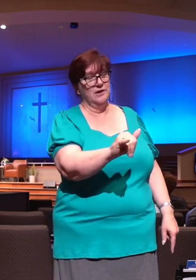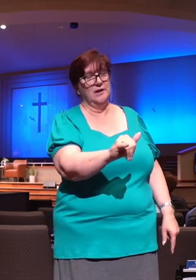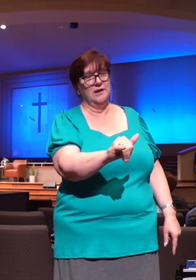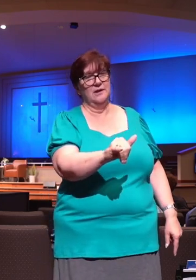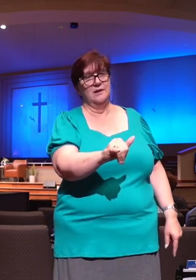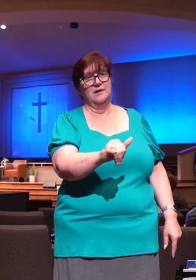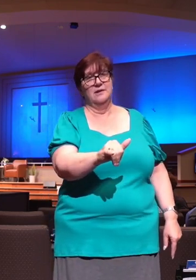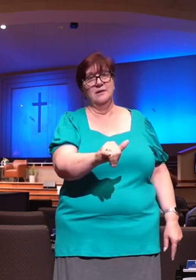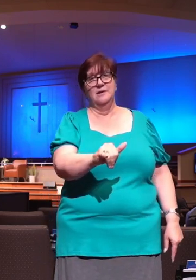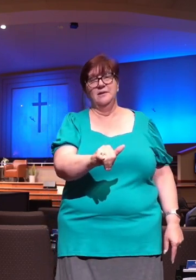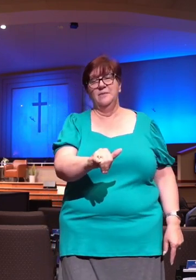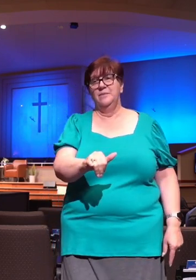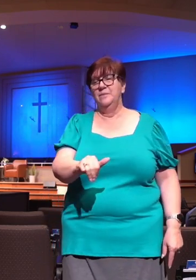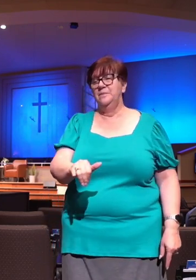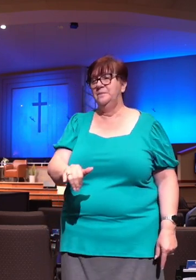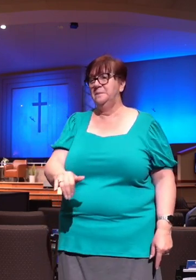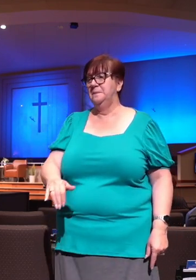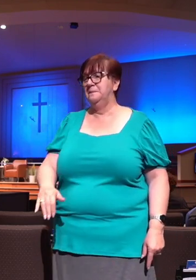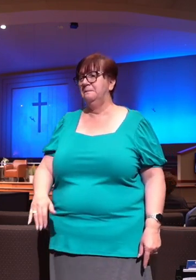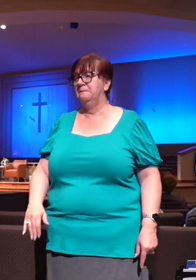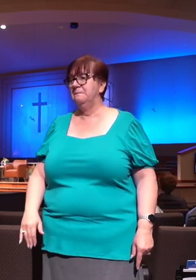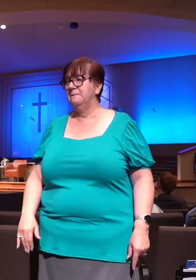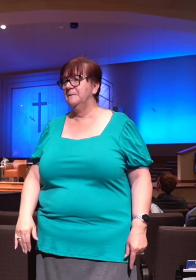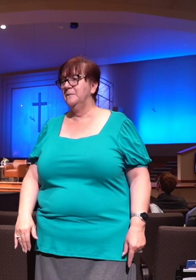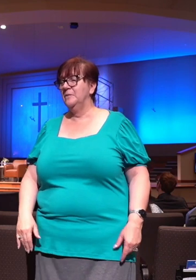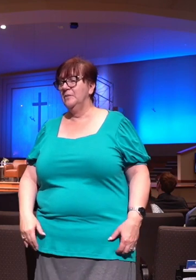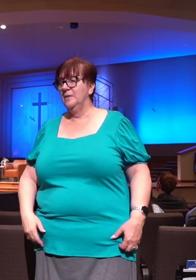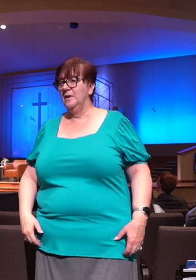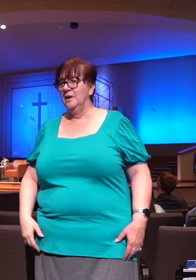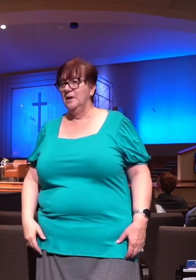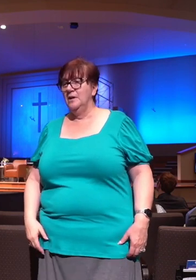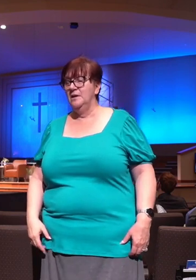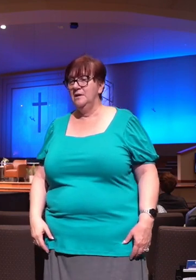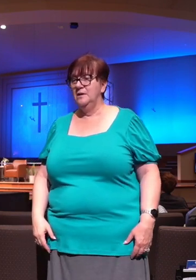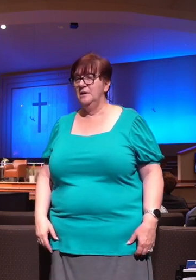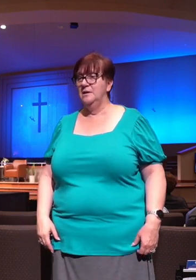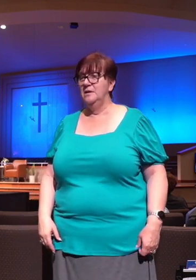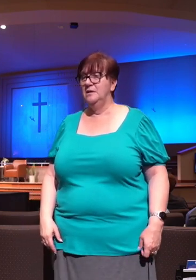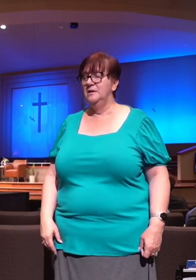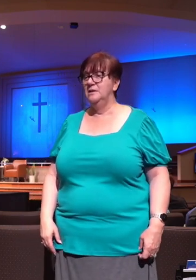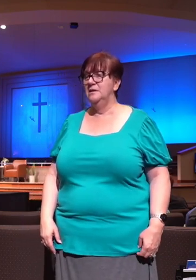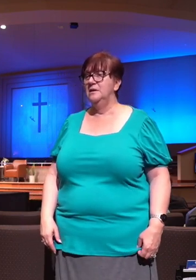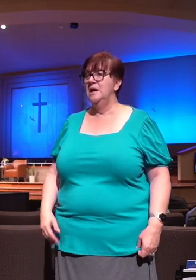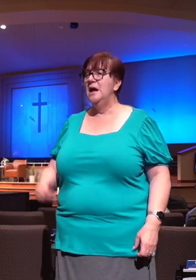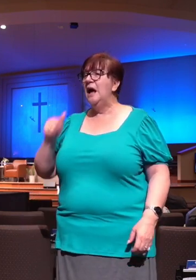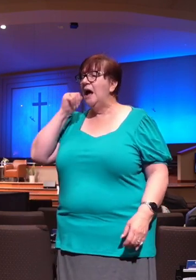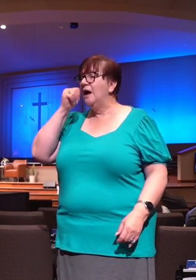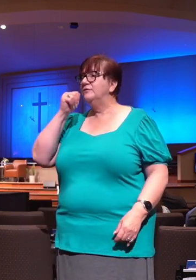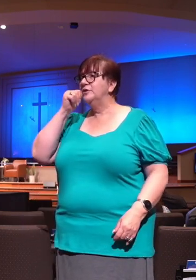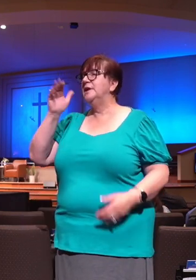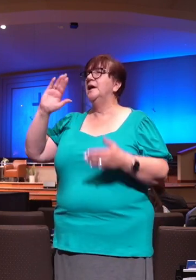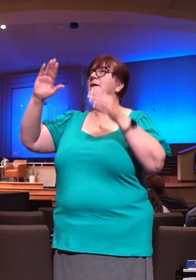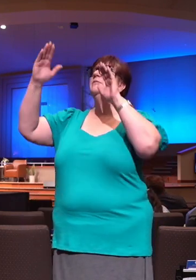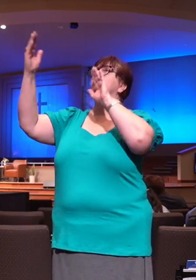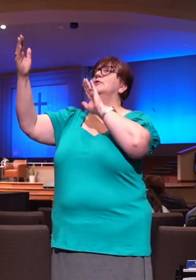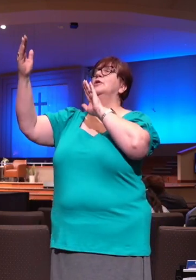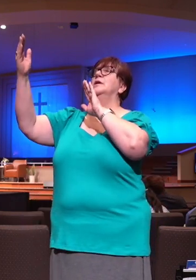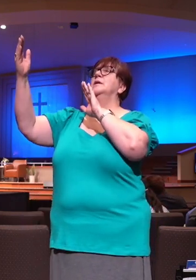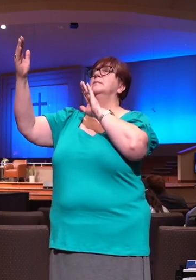just want more. Can we do this again? No, it's that every day in his presence. That's the promises that we find in his